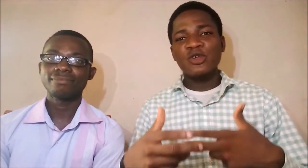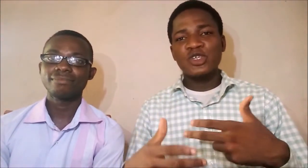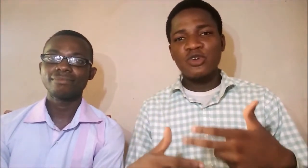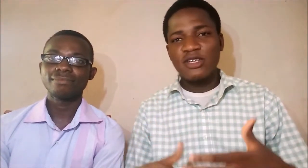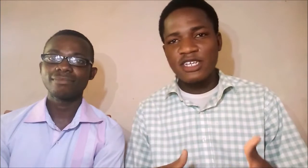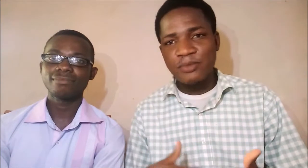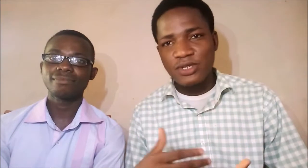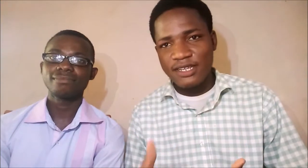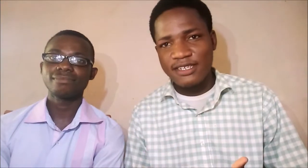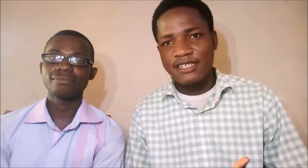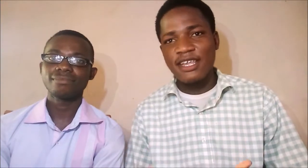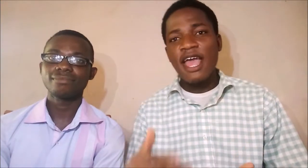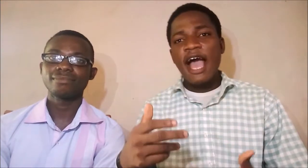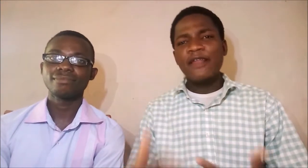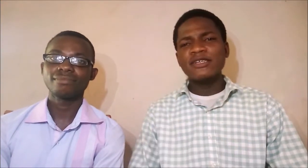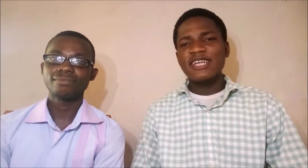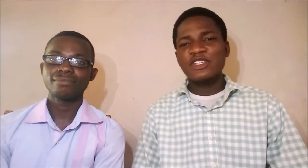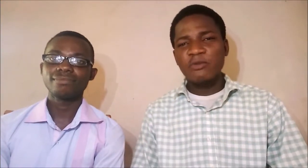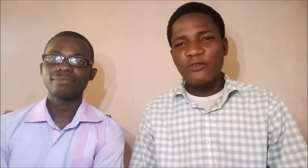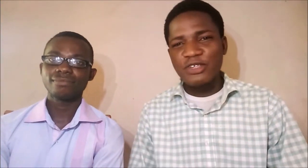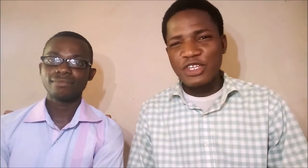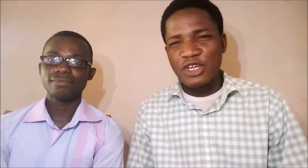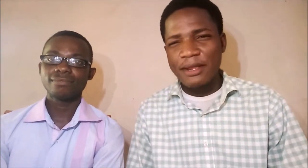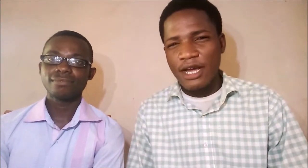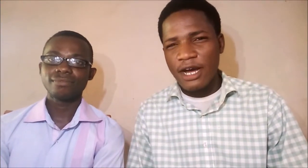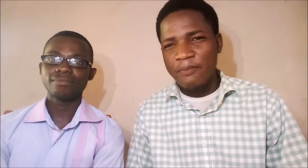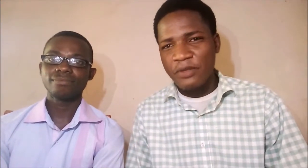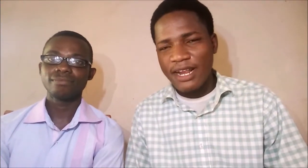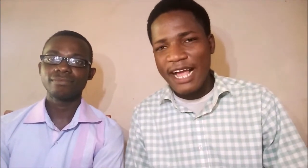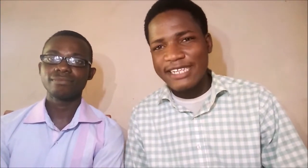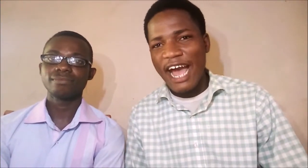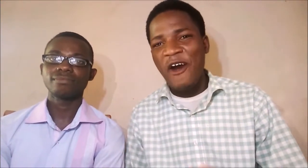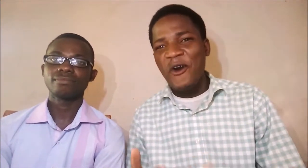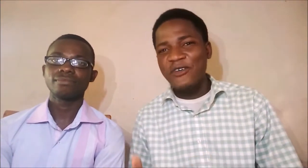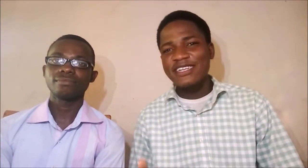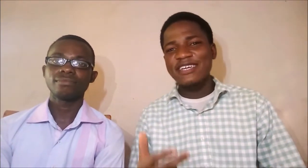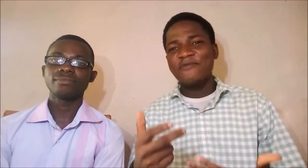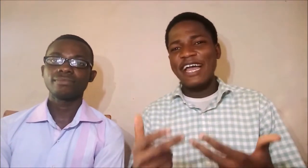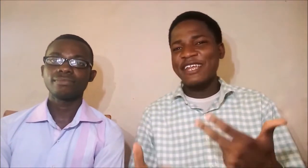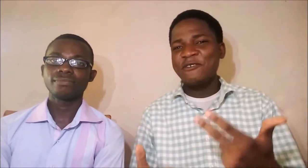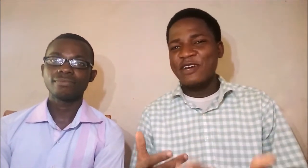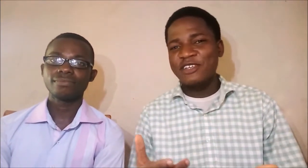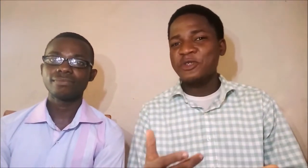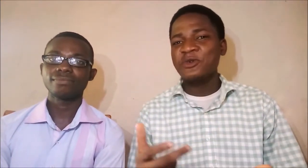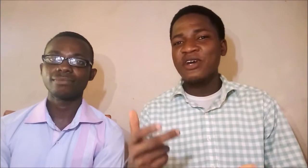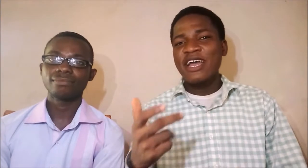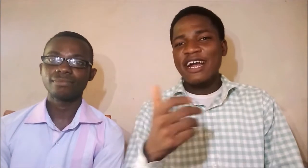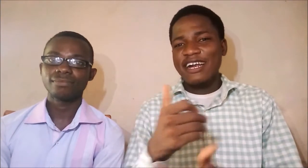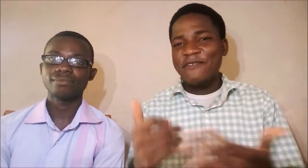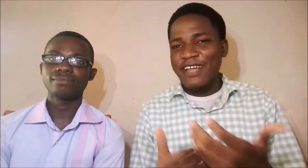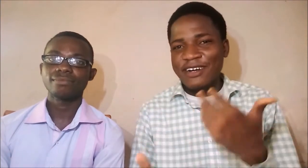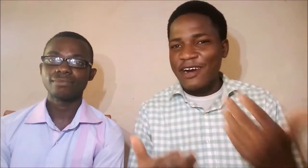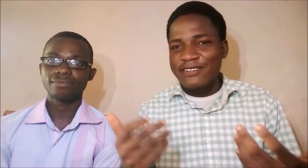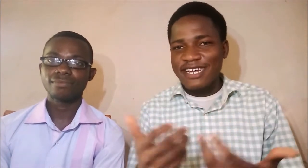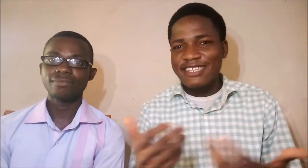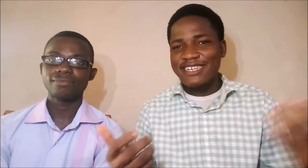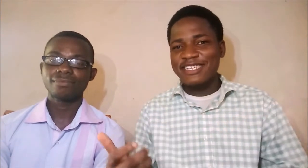construct simple sentences. And this is that some of us in the class are already finding ways to craft out their own sentences.